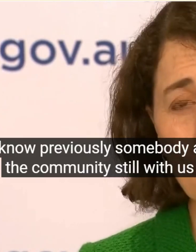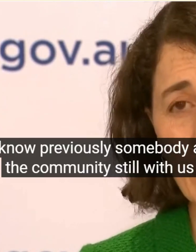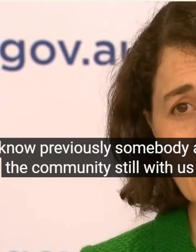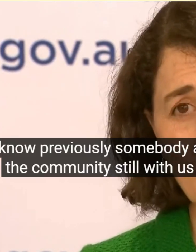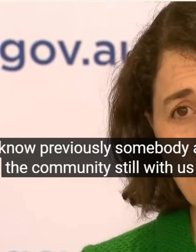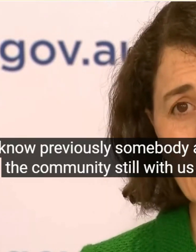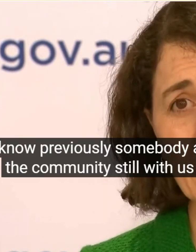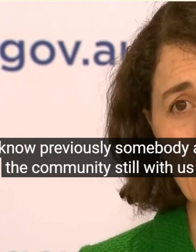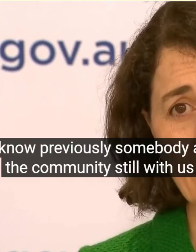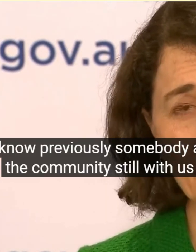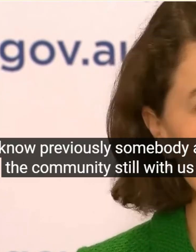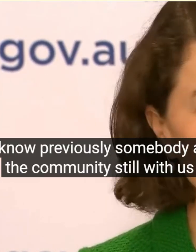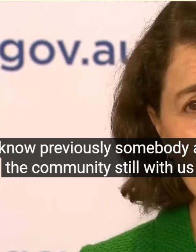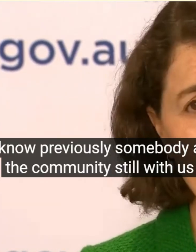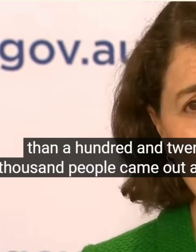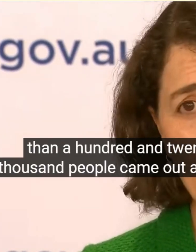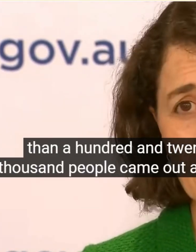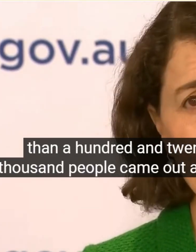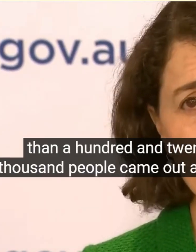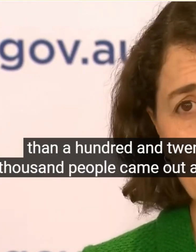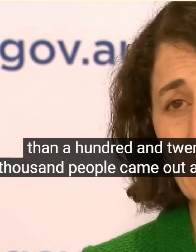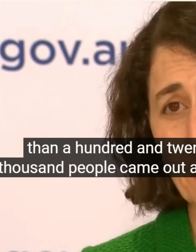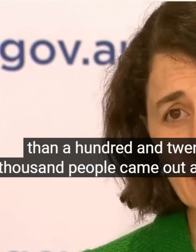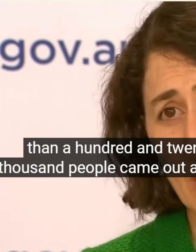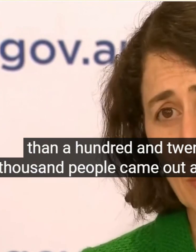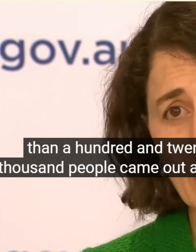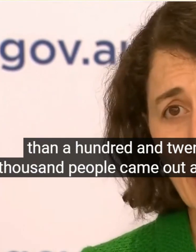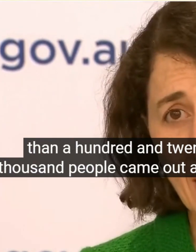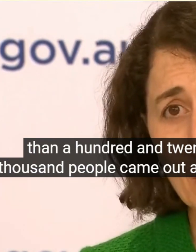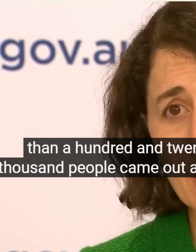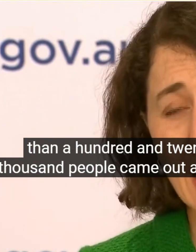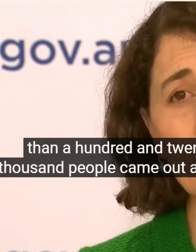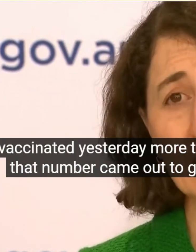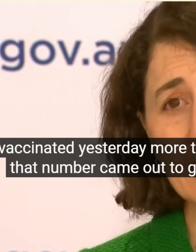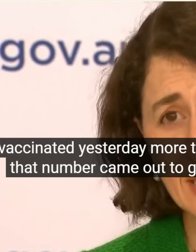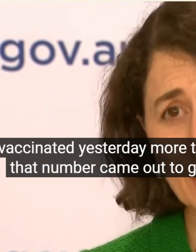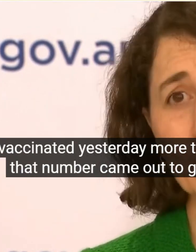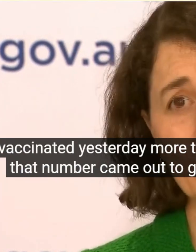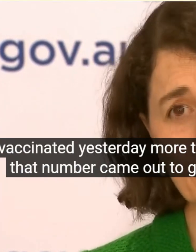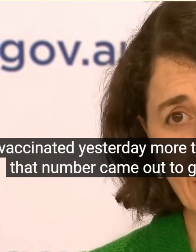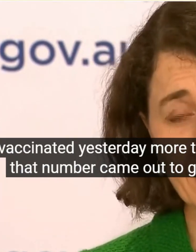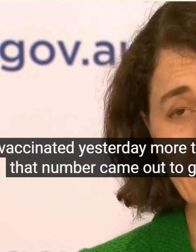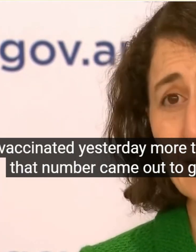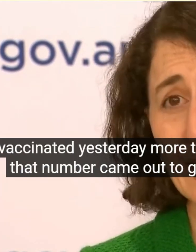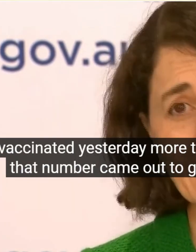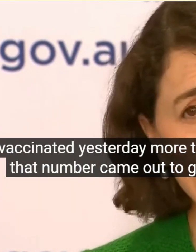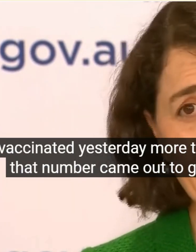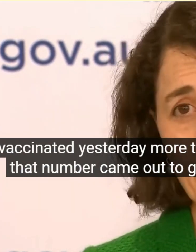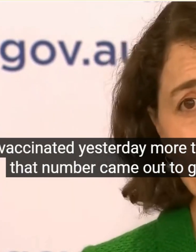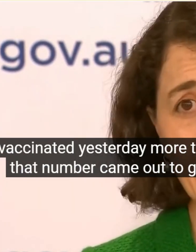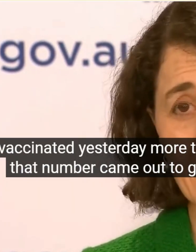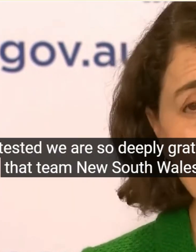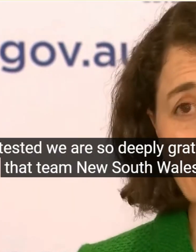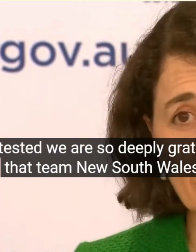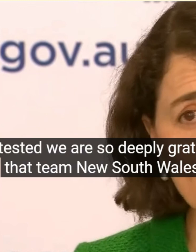Get Tested We Are So Deeply Grateful That Team New South Wales Is Responding In The Best Way We Know And Will Continue To Do That Yes